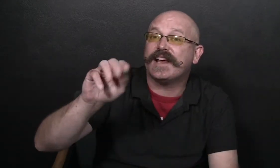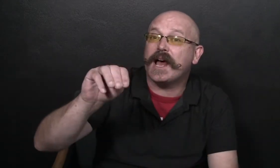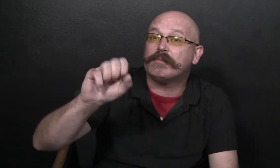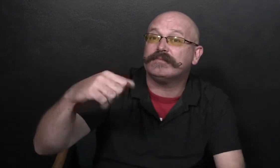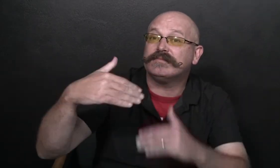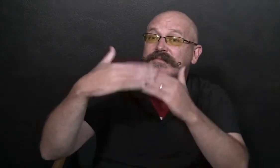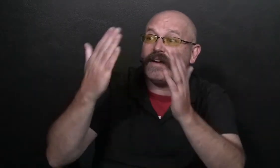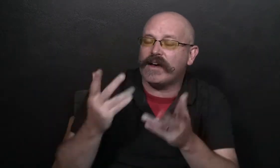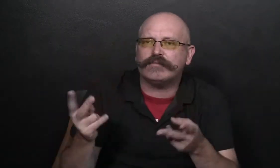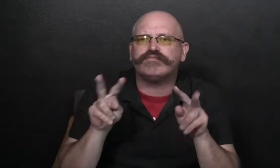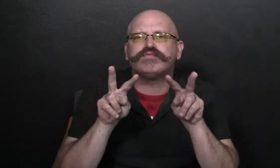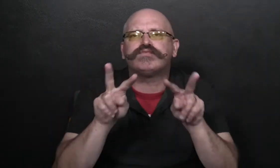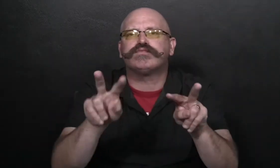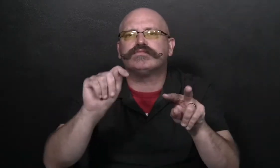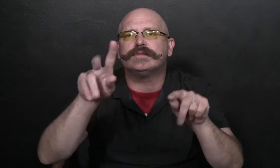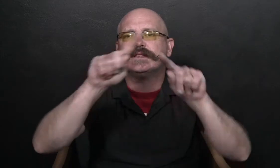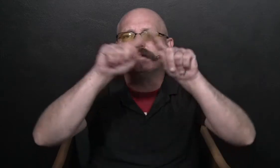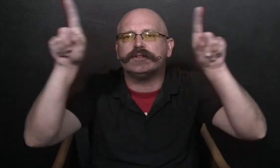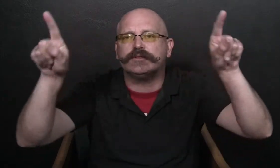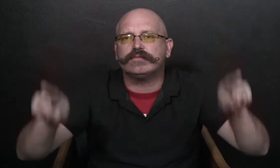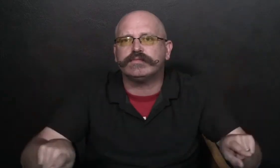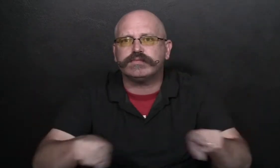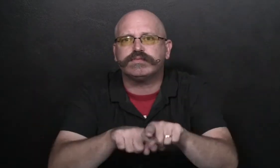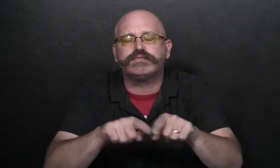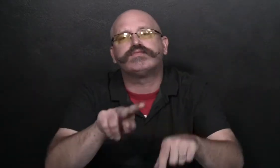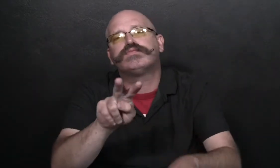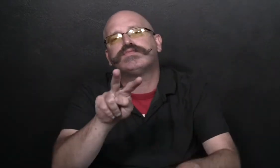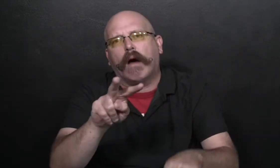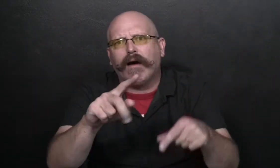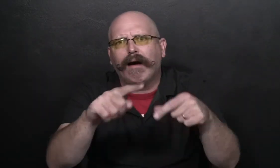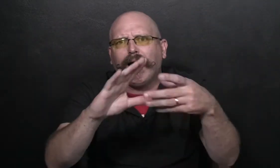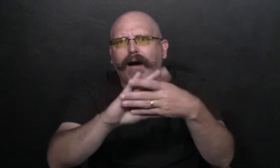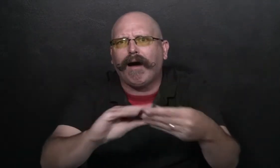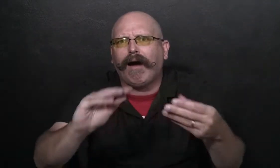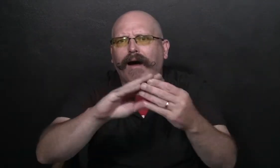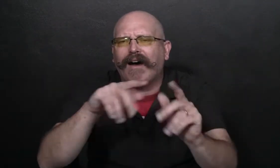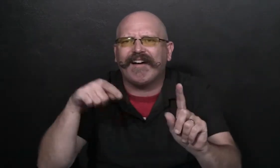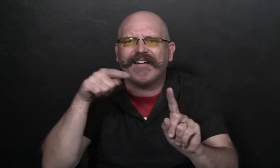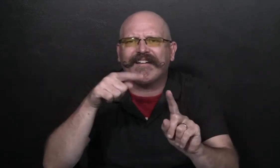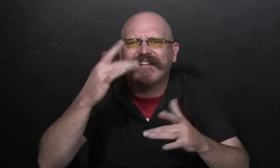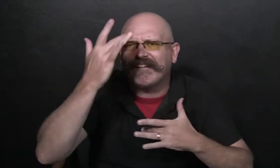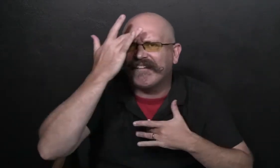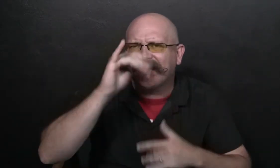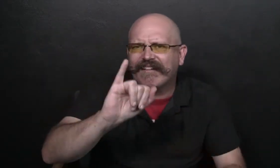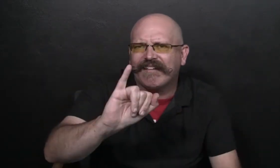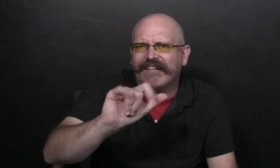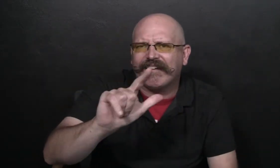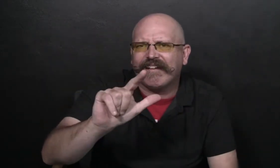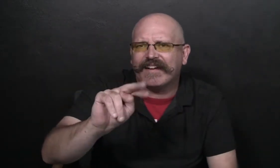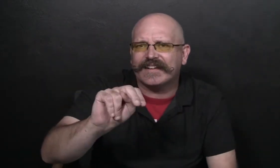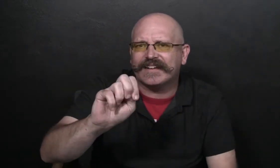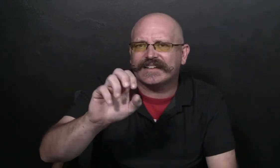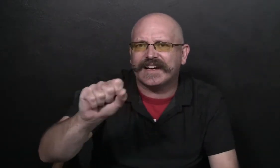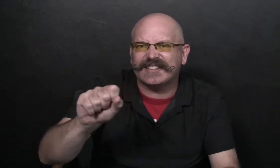One day while they were watching TV at Sam's house, they heard about an illness